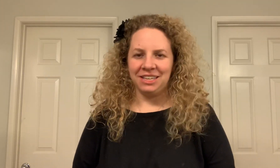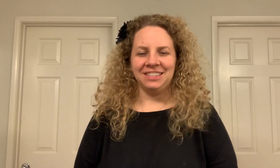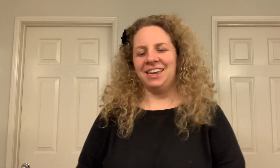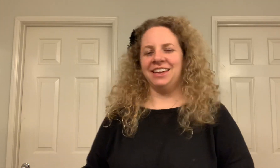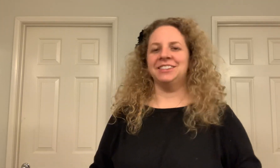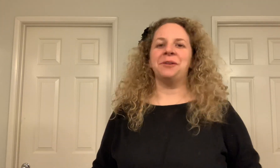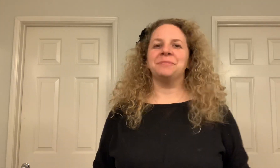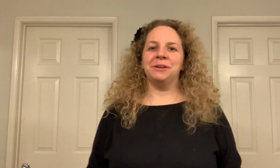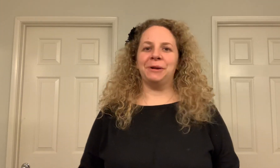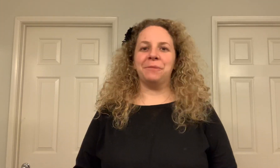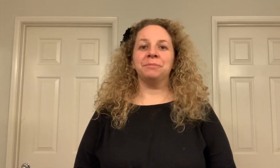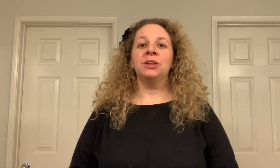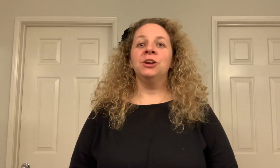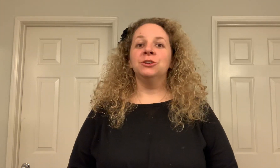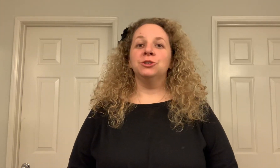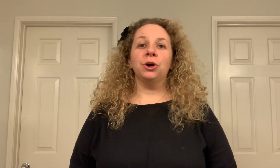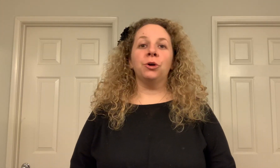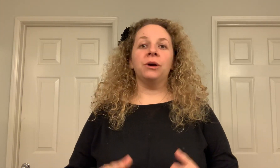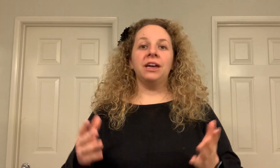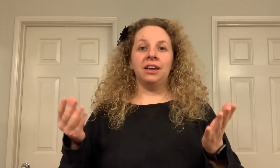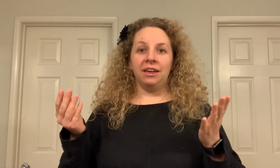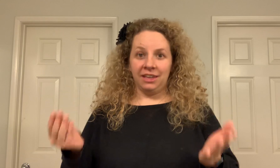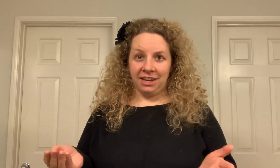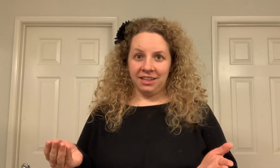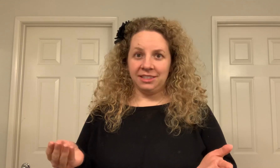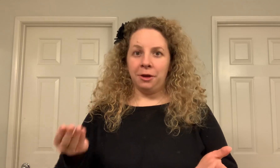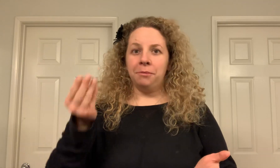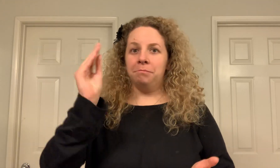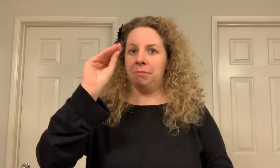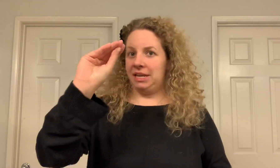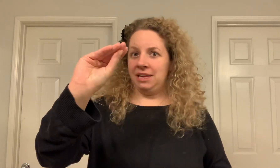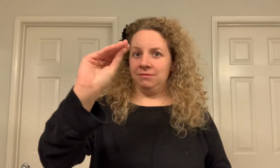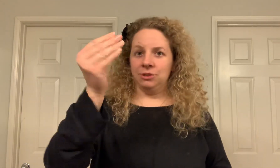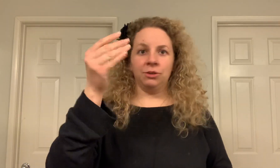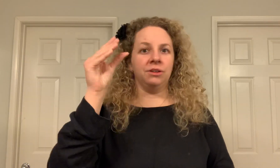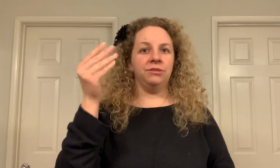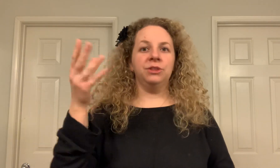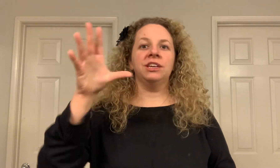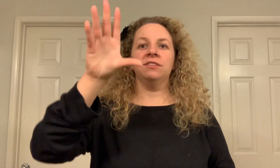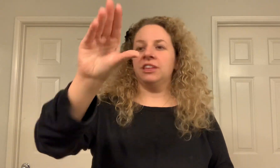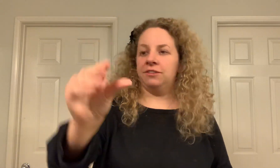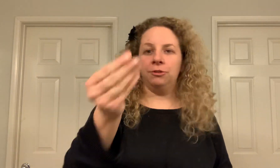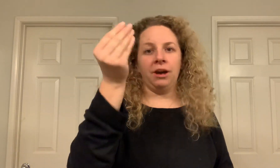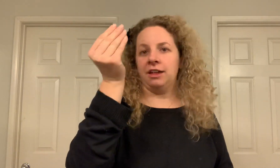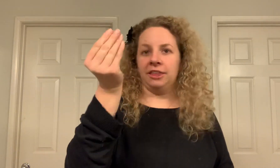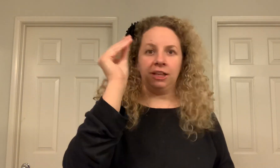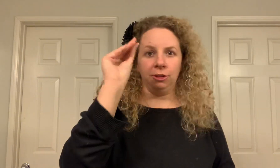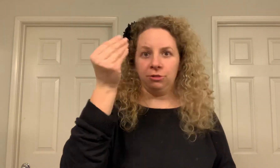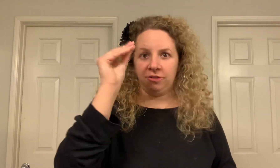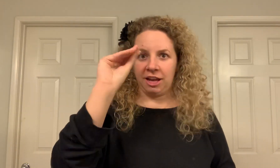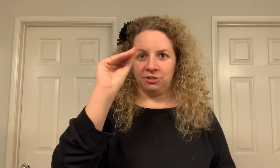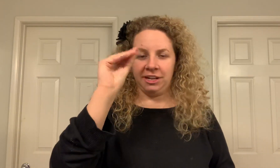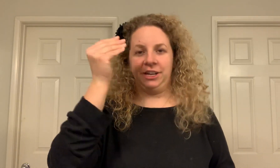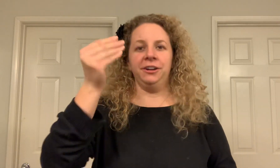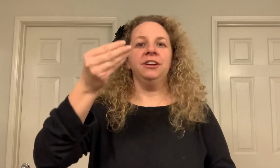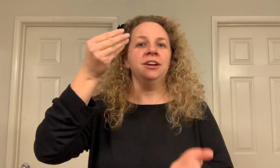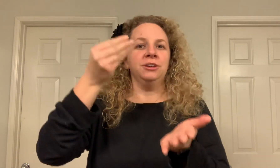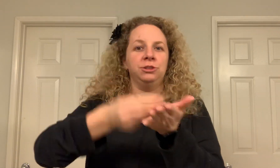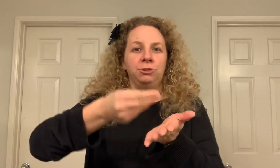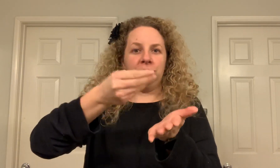this. ASL. Here we go. So, in ASL, money. So if you think of like if you had like a load of cash right here. So you